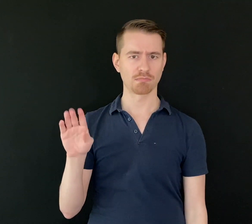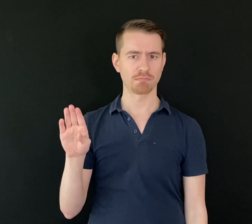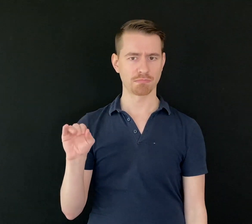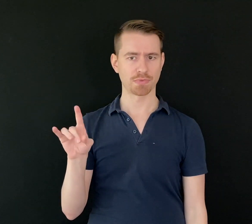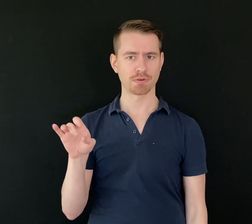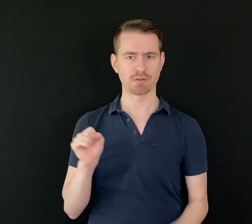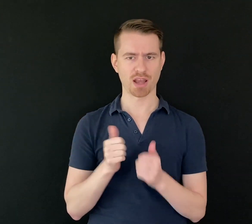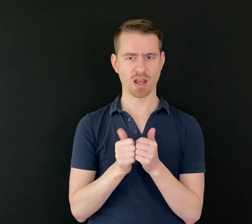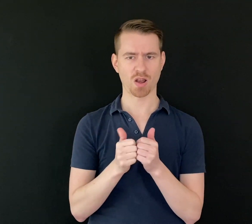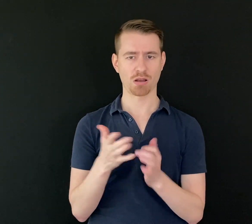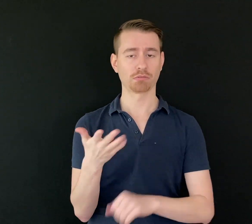vaccine.